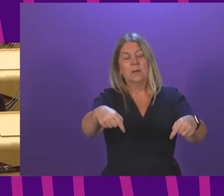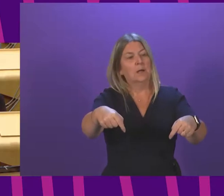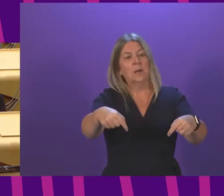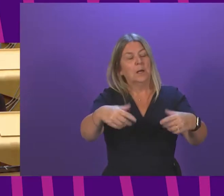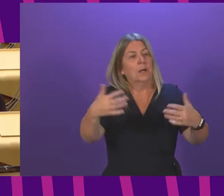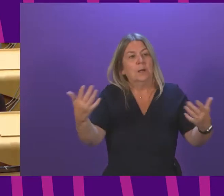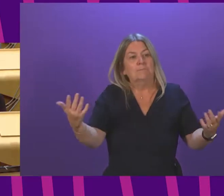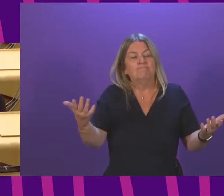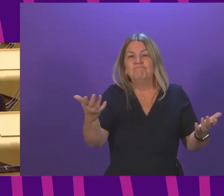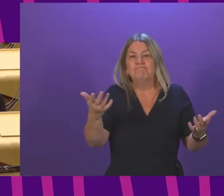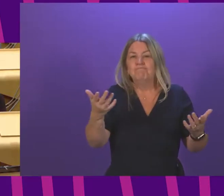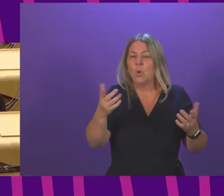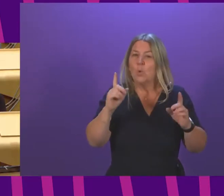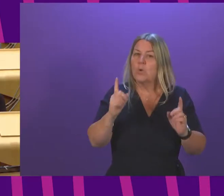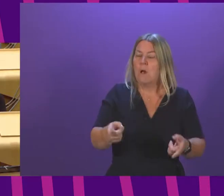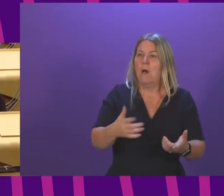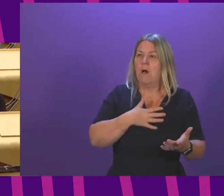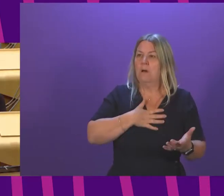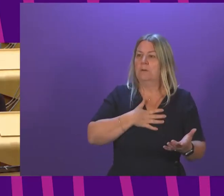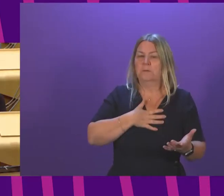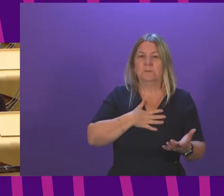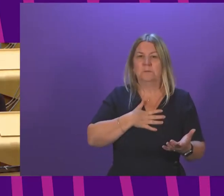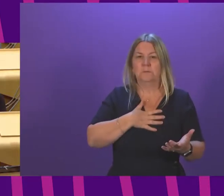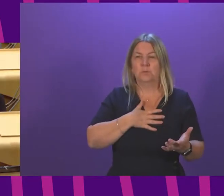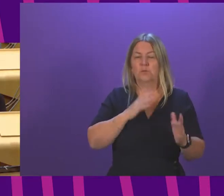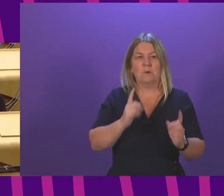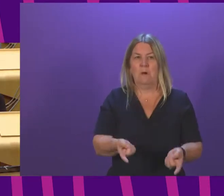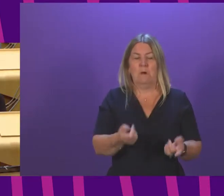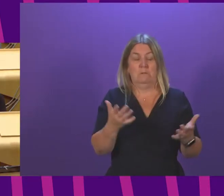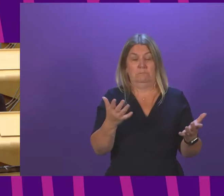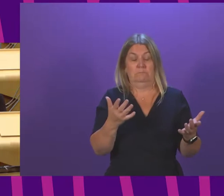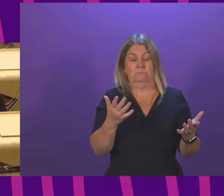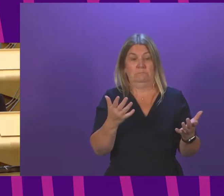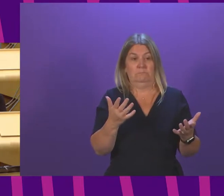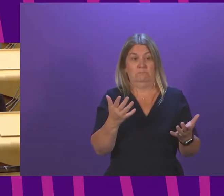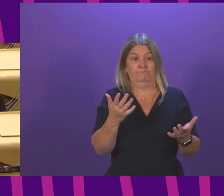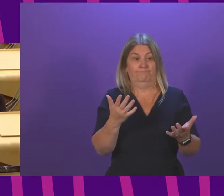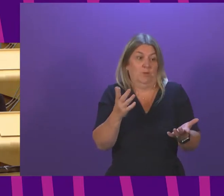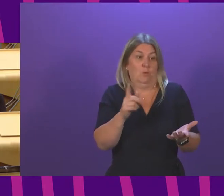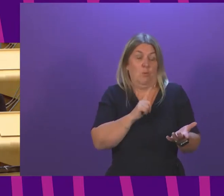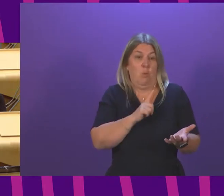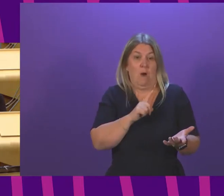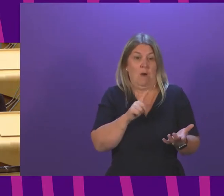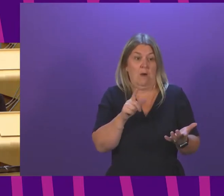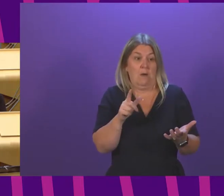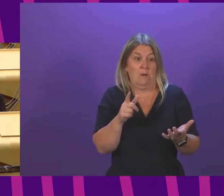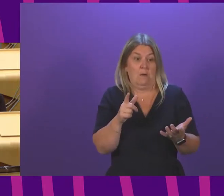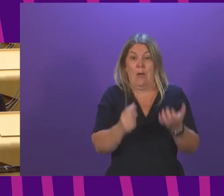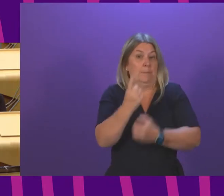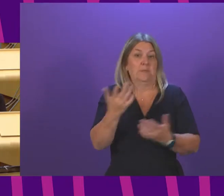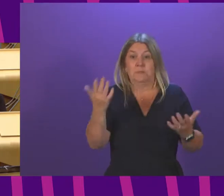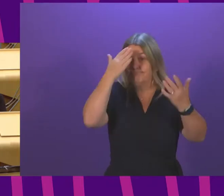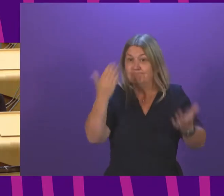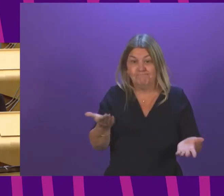the words, the circumstances that have led Lady Smith to write those words. There is just no justification whatsoever. So